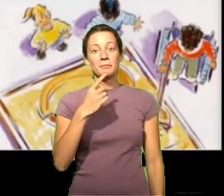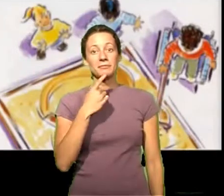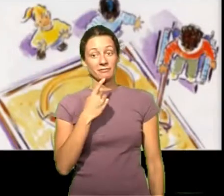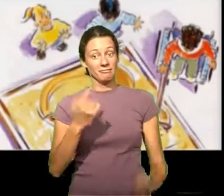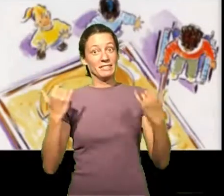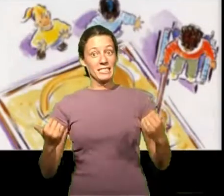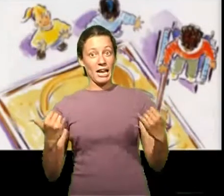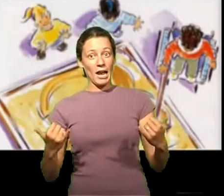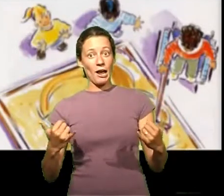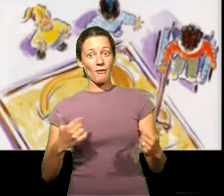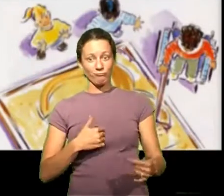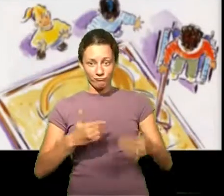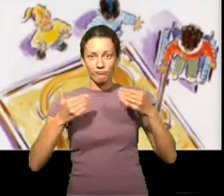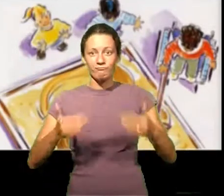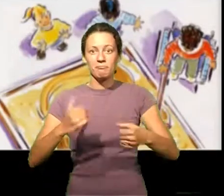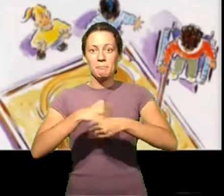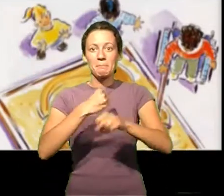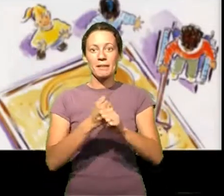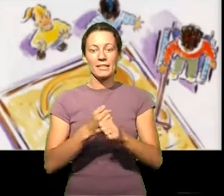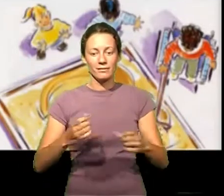Rob said, now I'll make a lake.